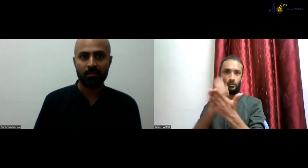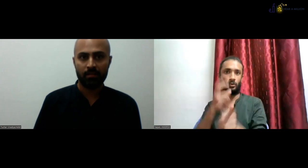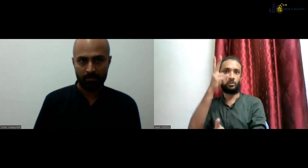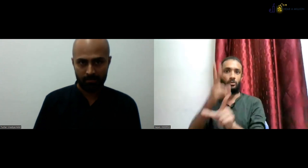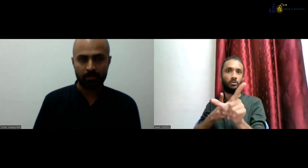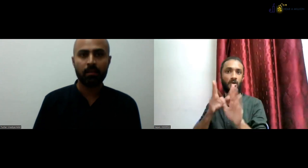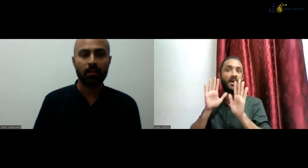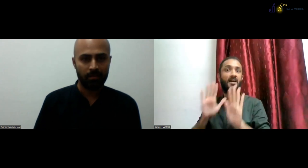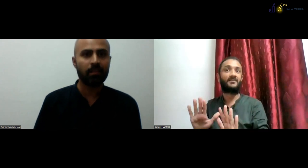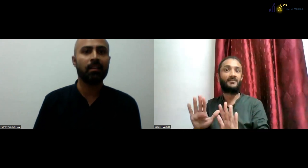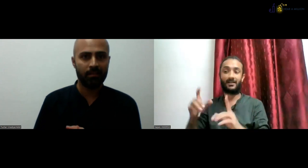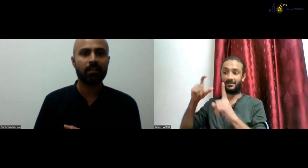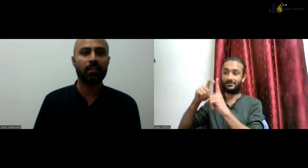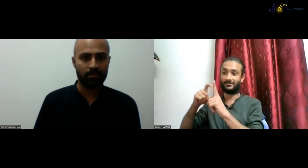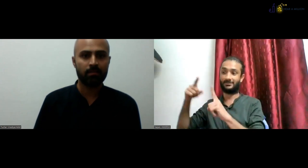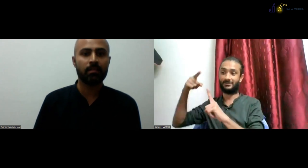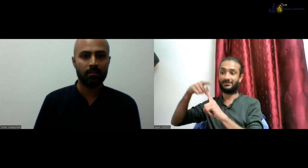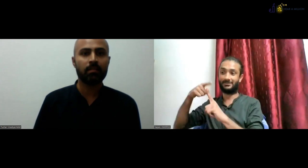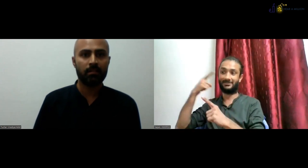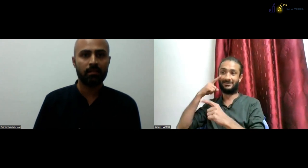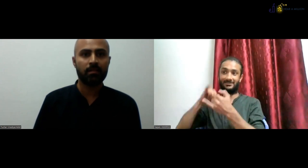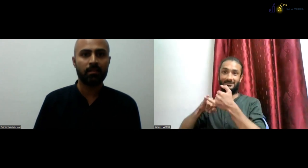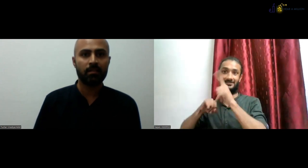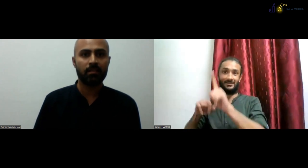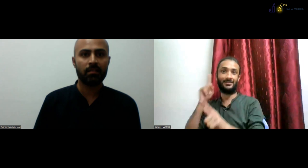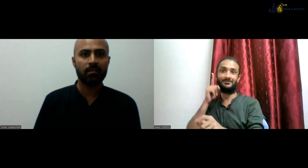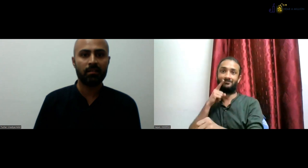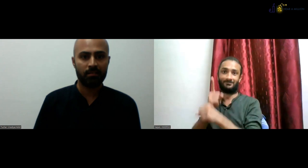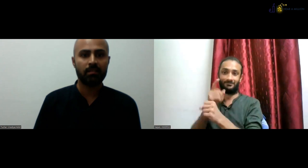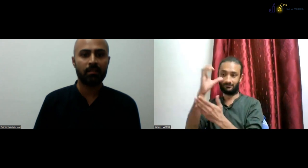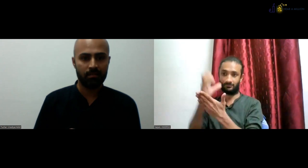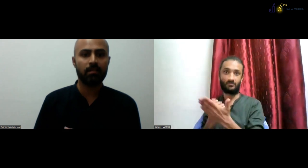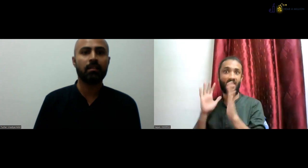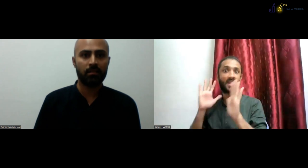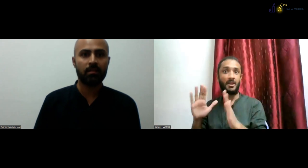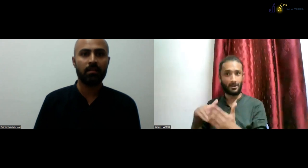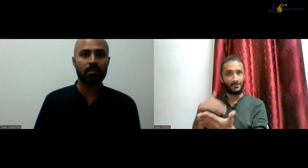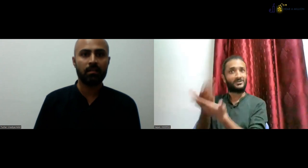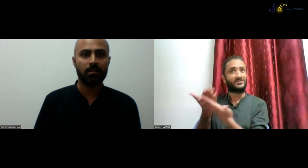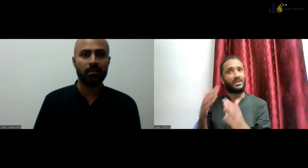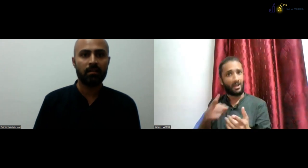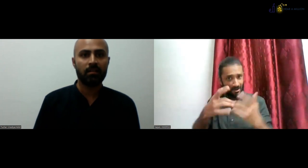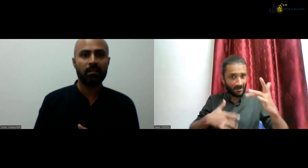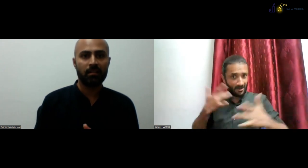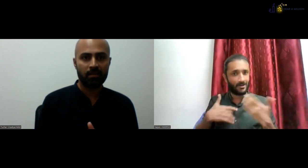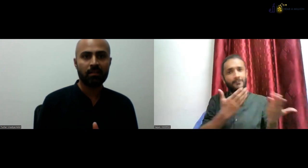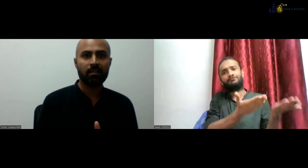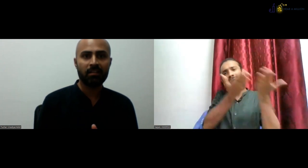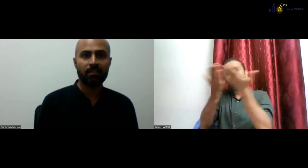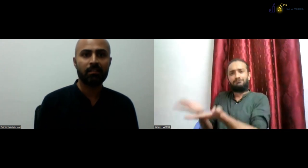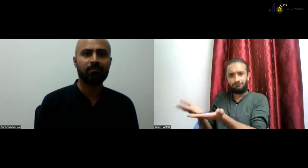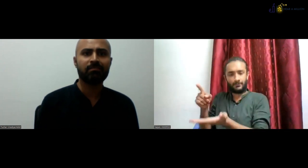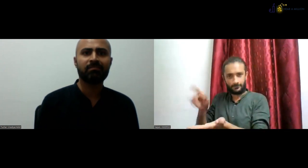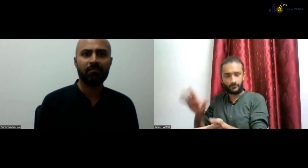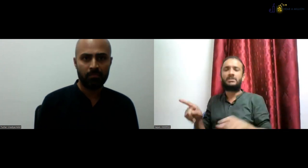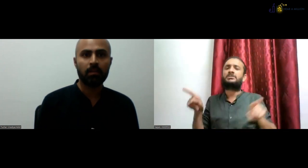now offering two programs, which is the DISLI, that is D-I-S-L-I, and the DTI